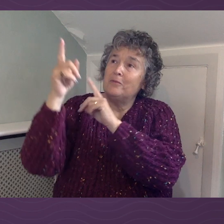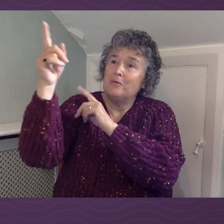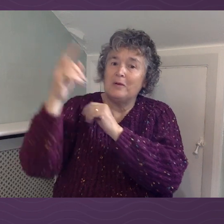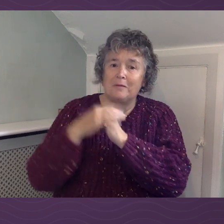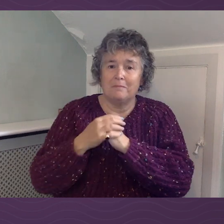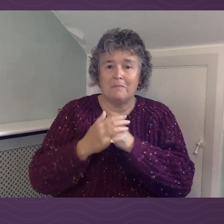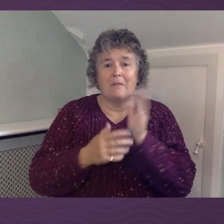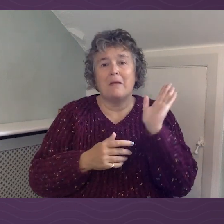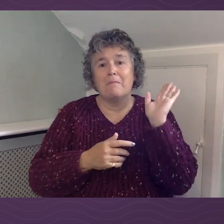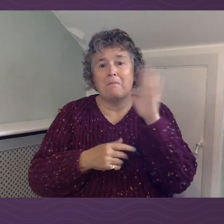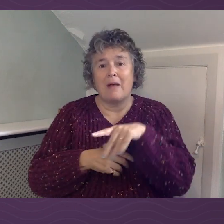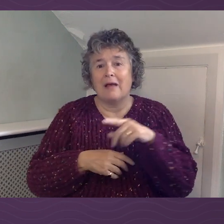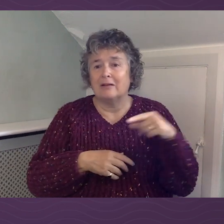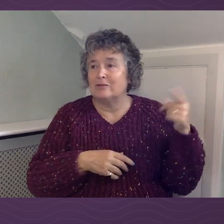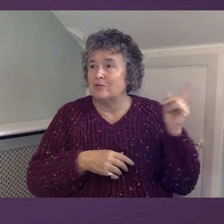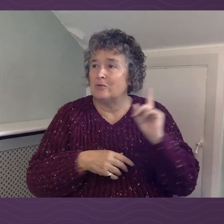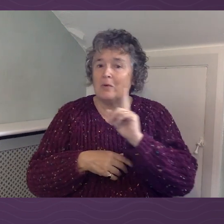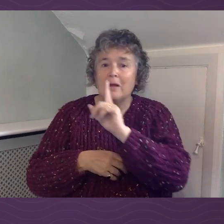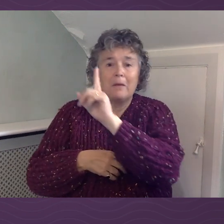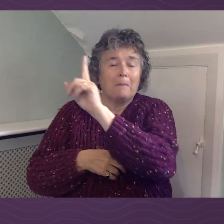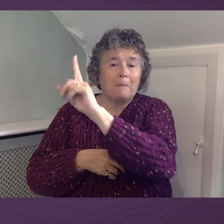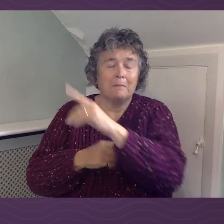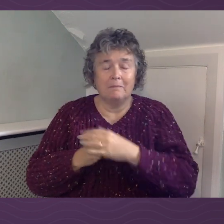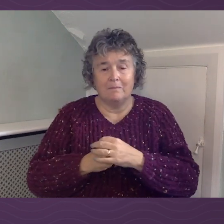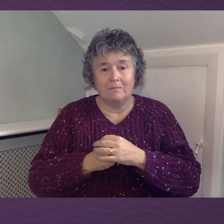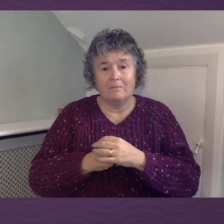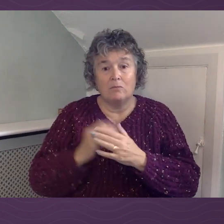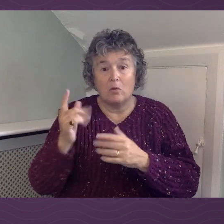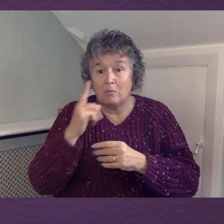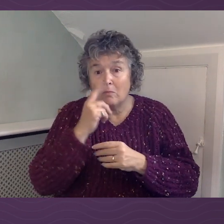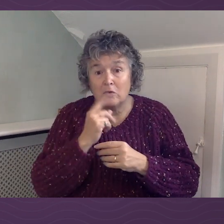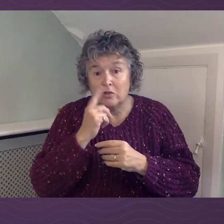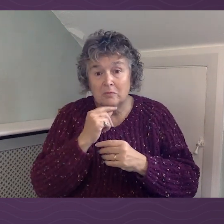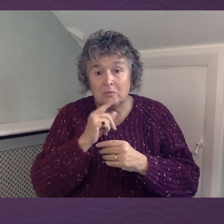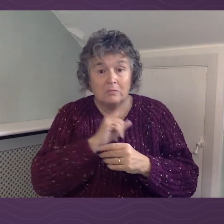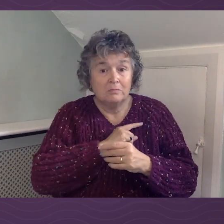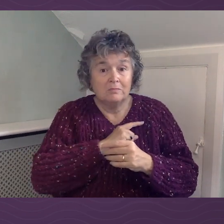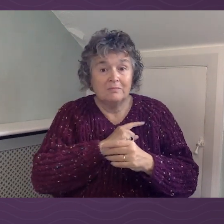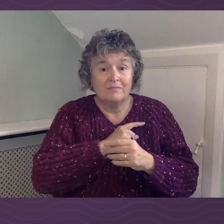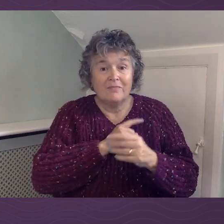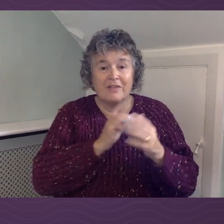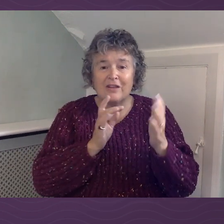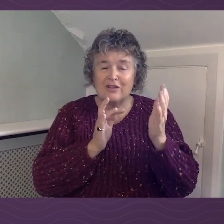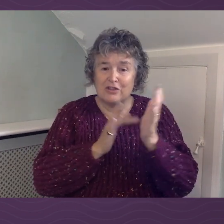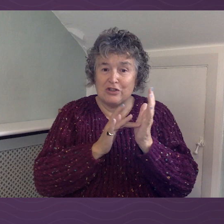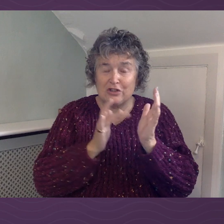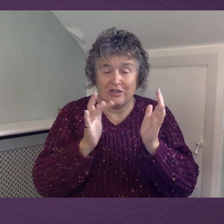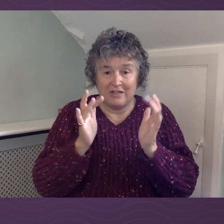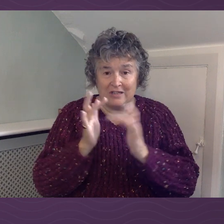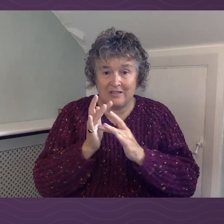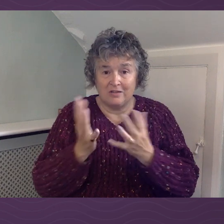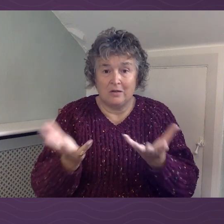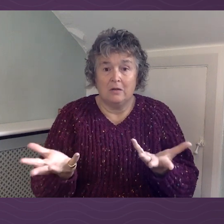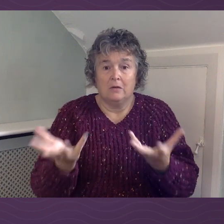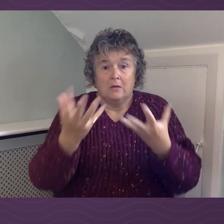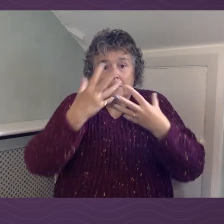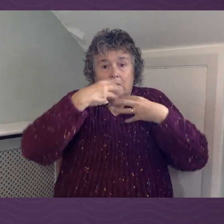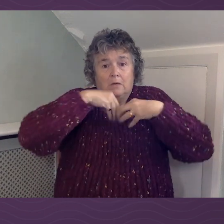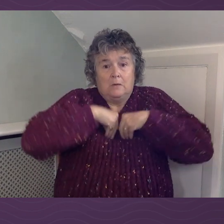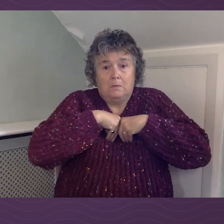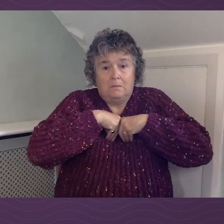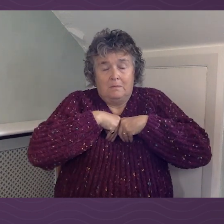we've returned to. All of that has been made possible because Jesus took within himself